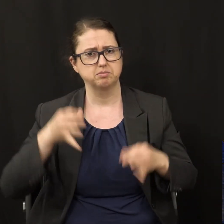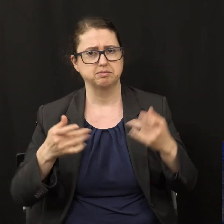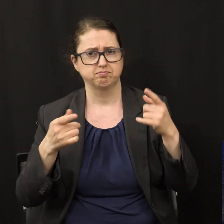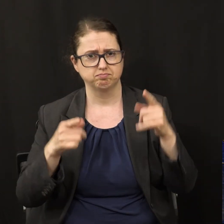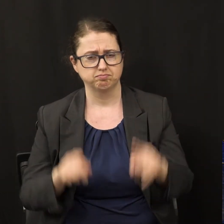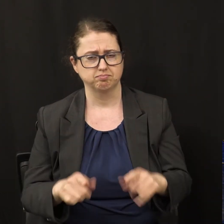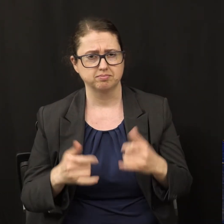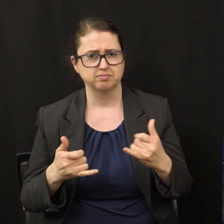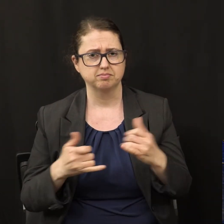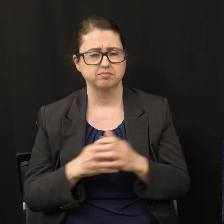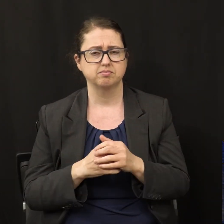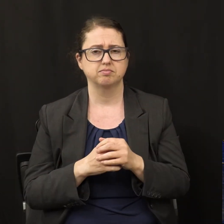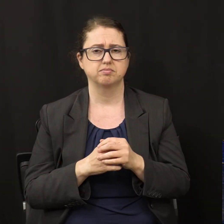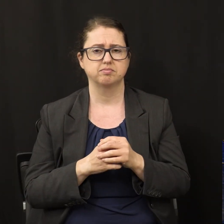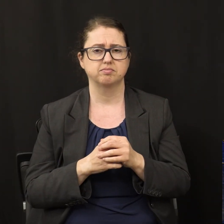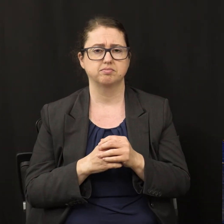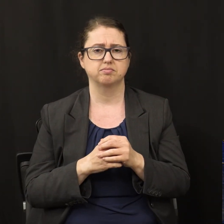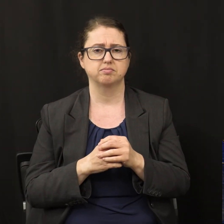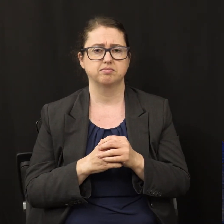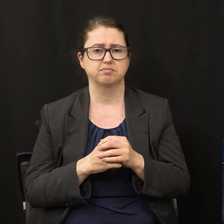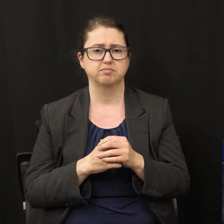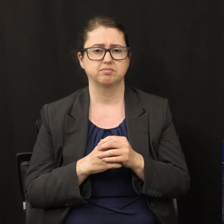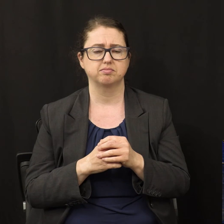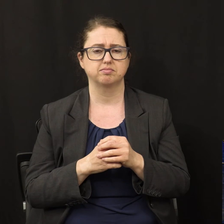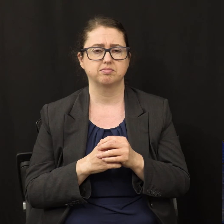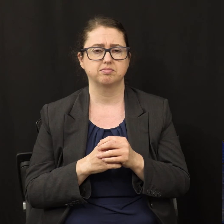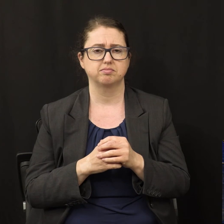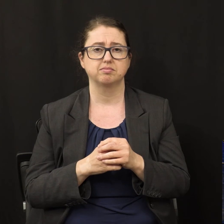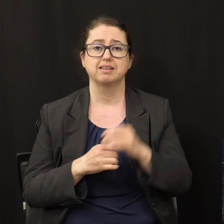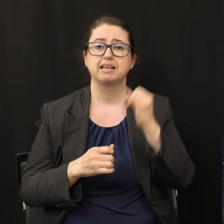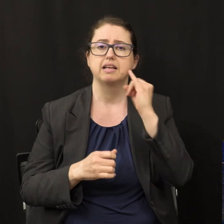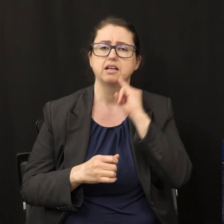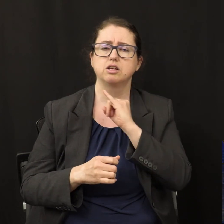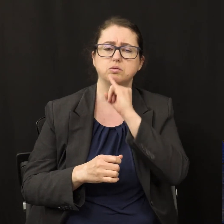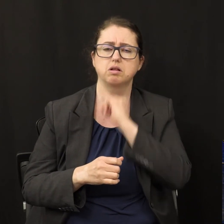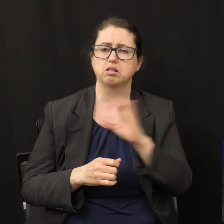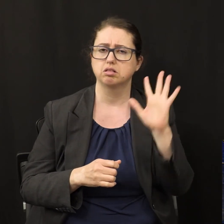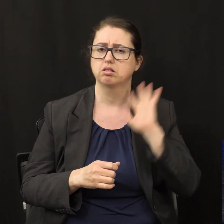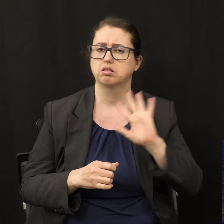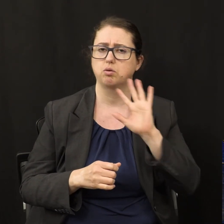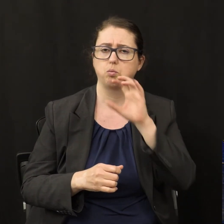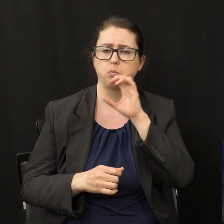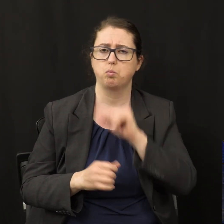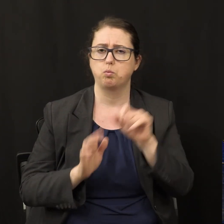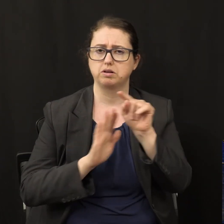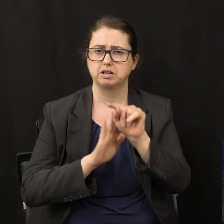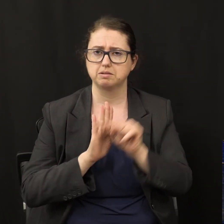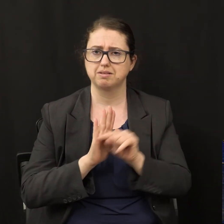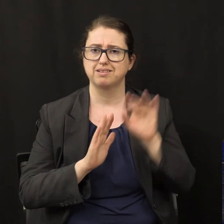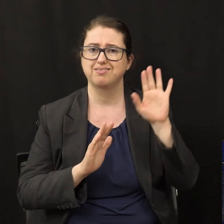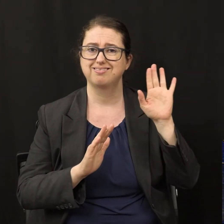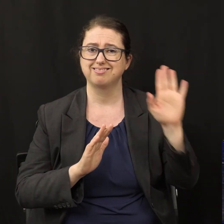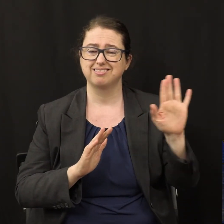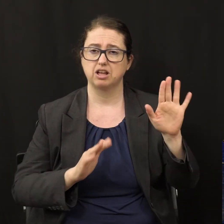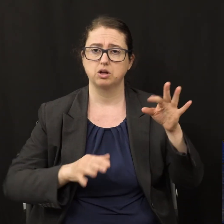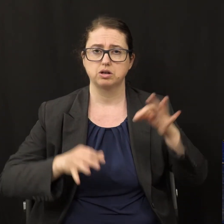What was the great day of judgment for Israel in the Old Testament? It was Yom Kippur.